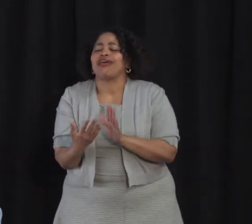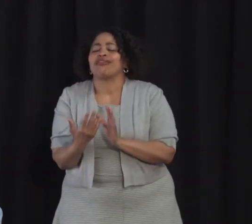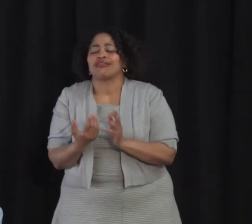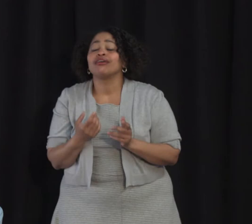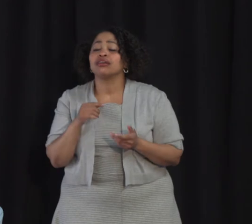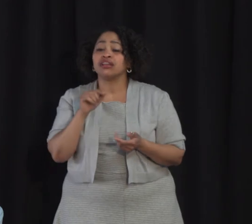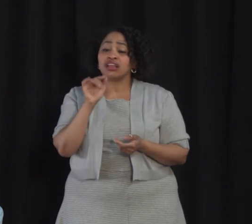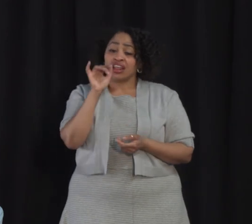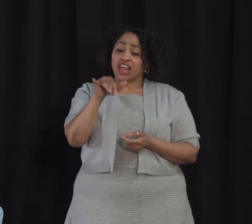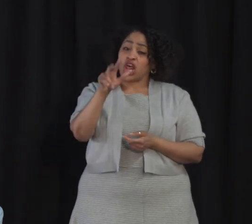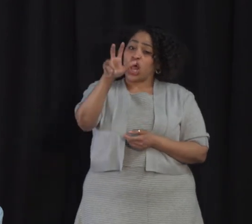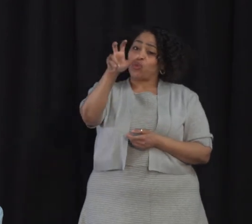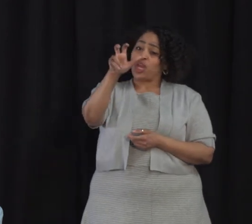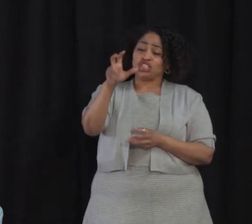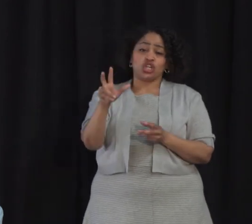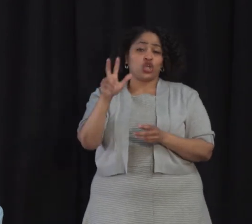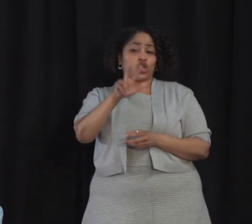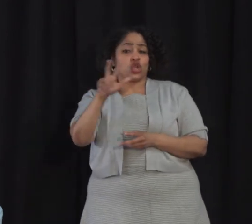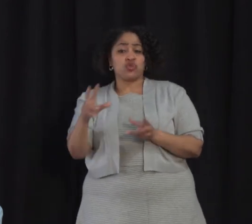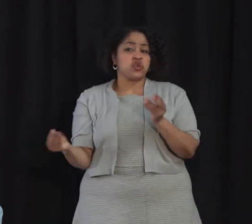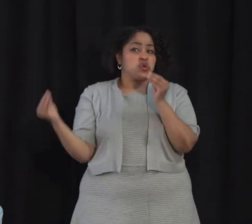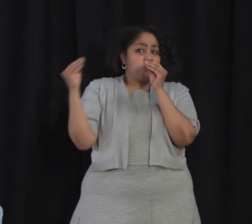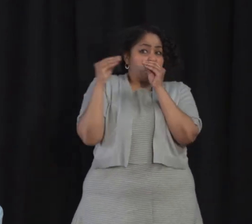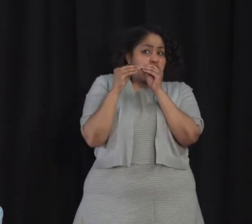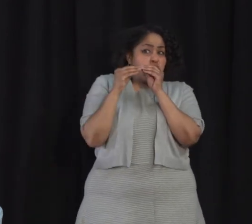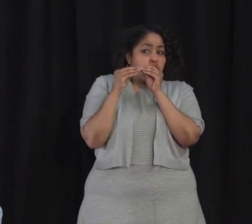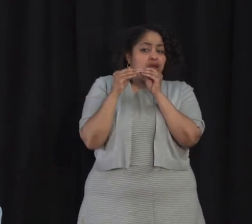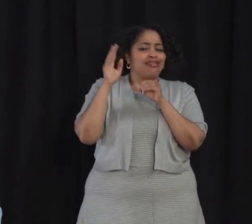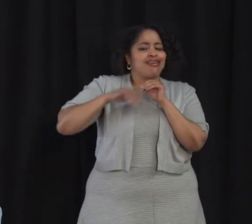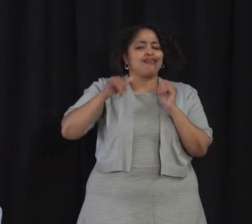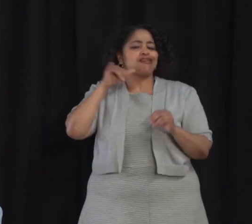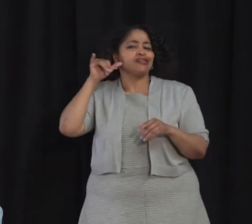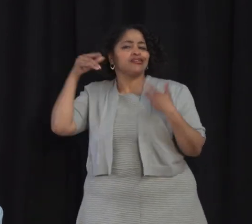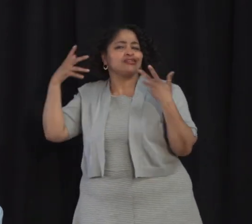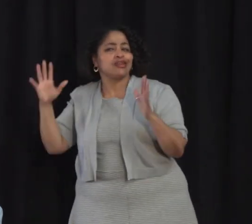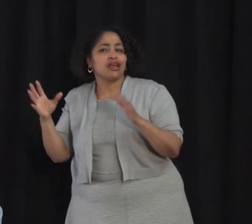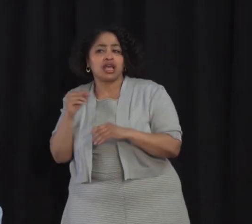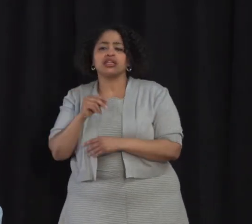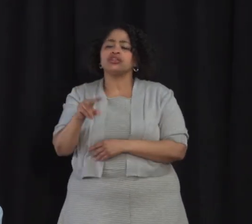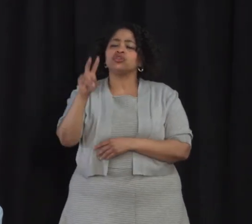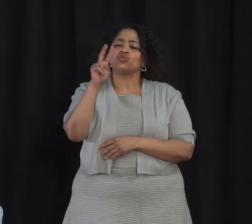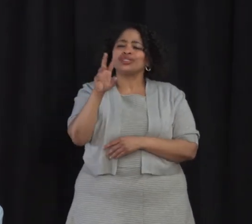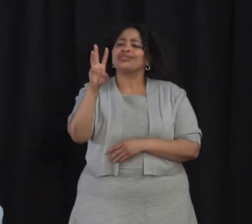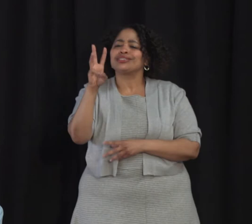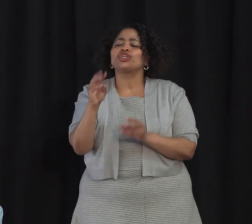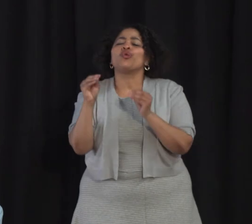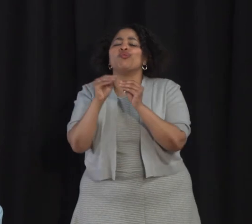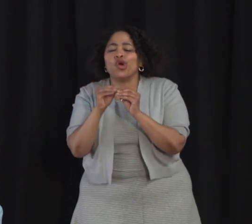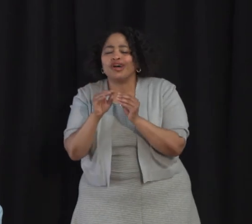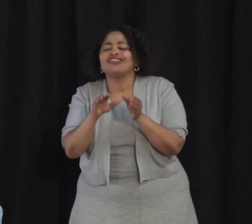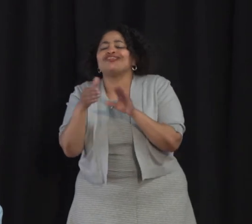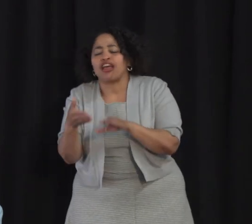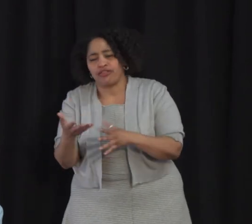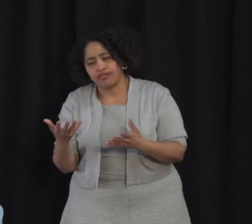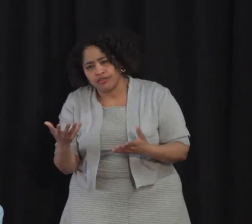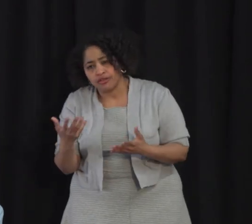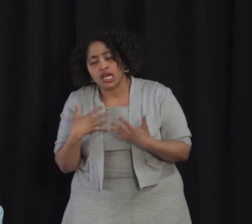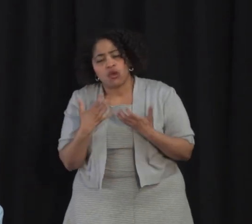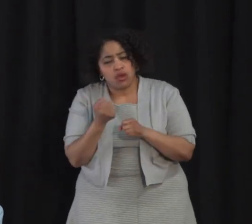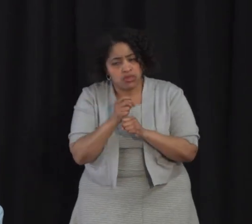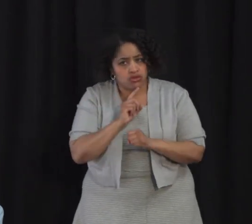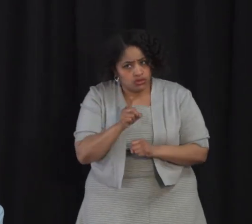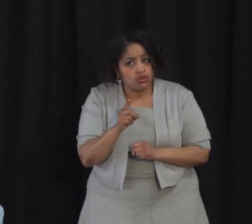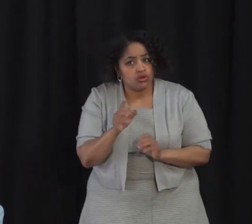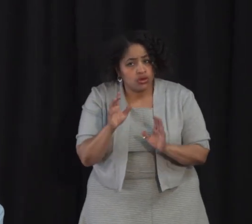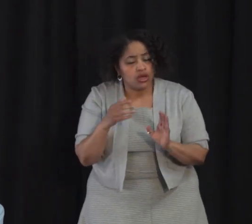333 more cases than I reported yesterday and 26 more deaths. I just want to make sure